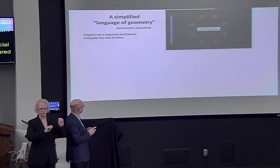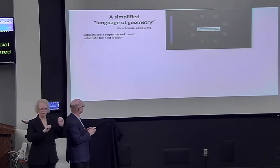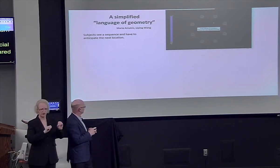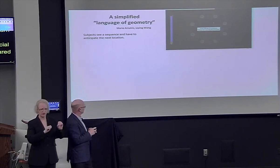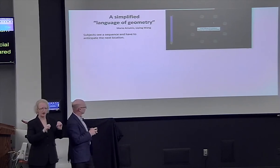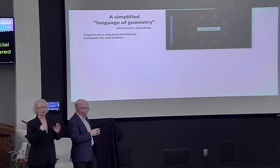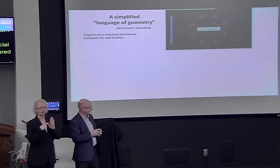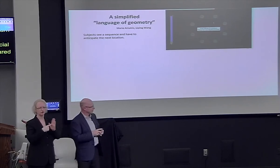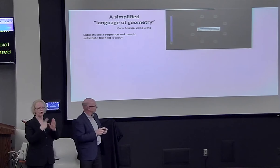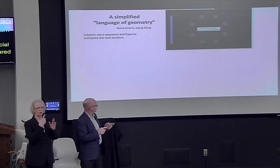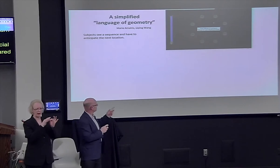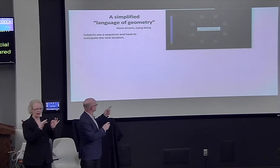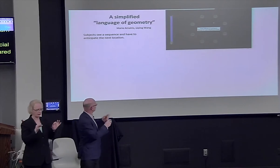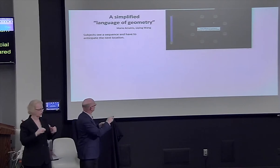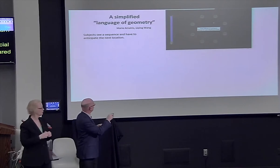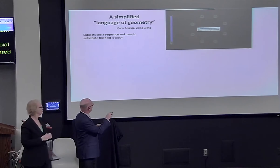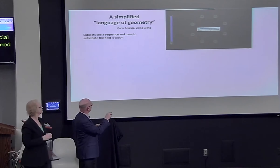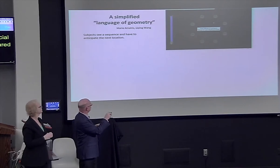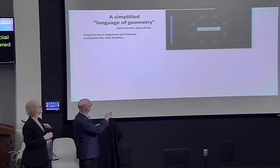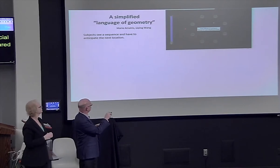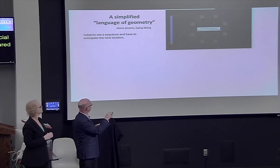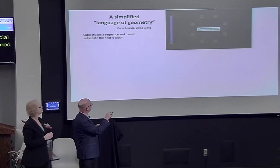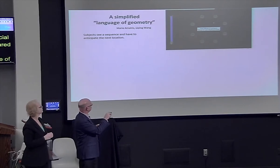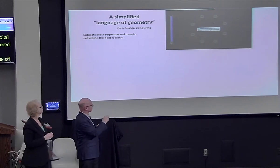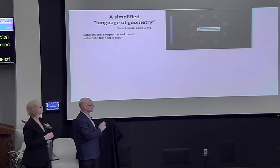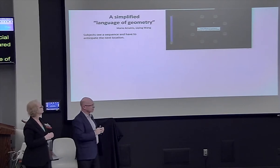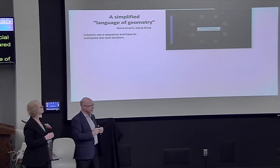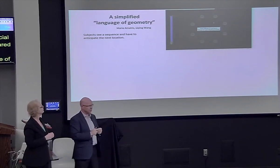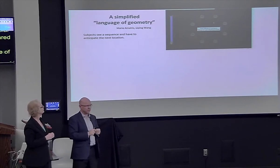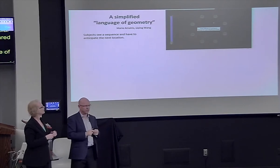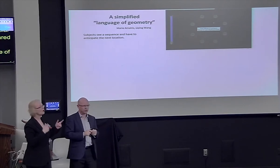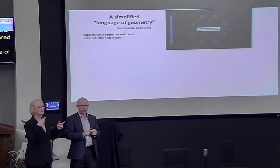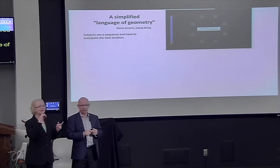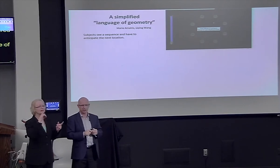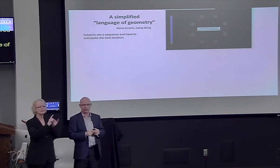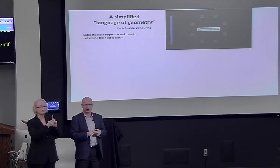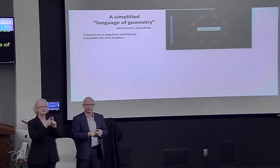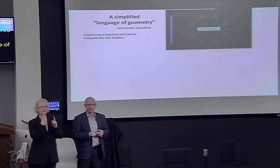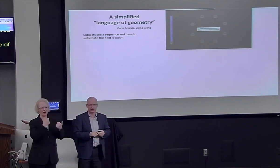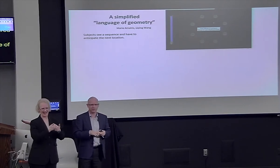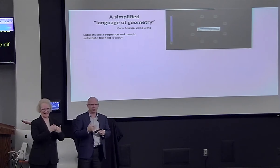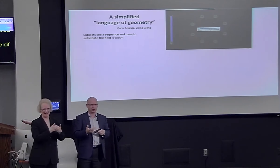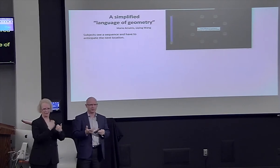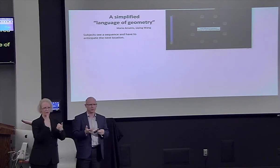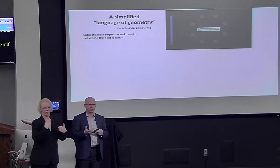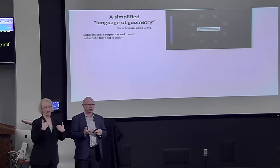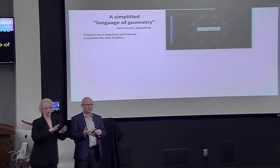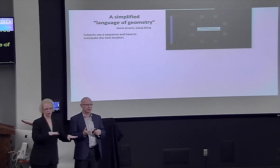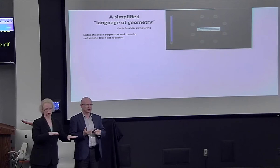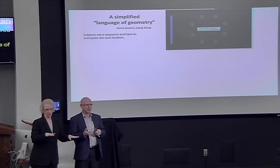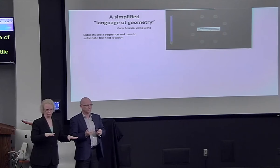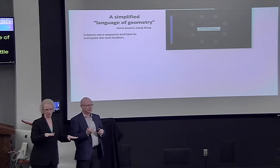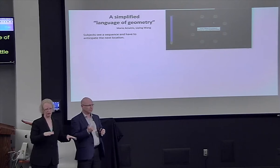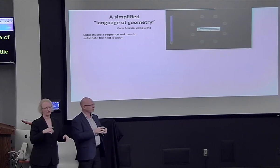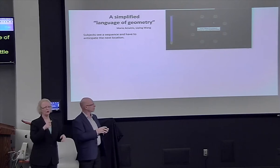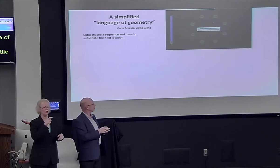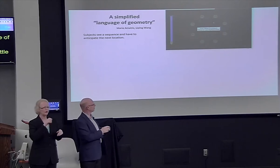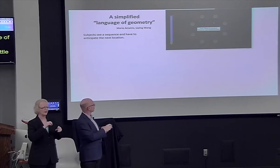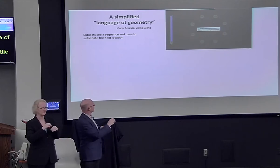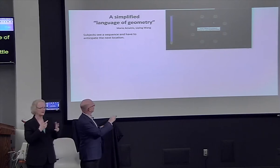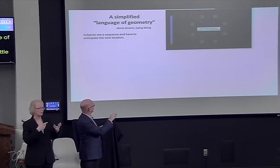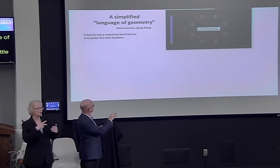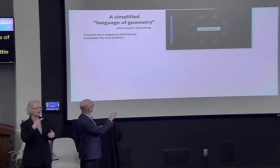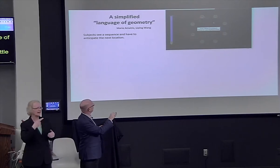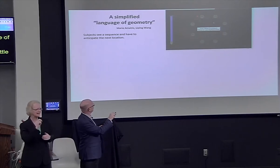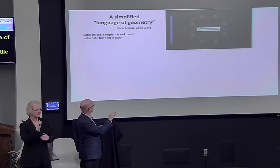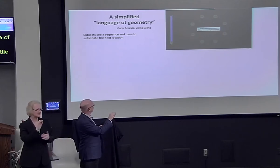using. This is, we turned it into a little game for young children. So, this is for preschoolers. We tell preschoolers,